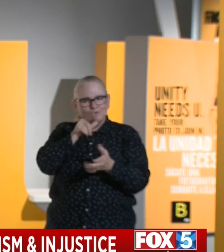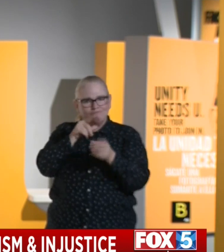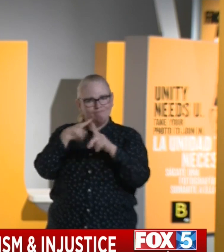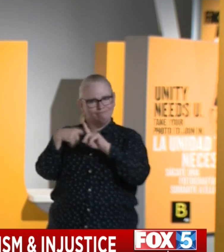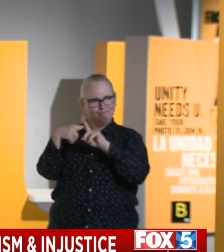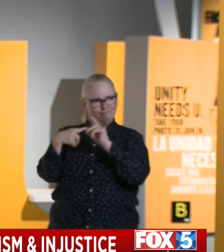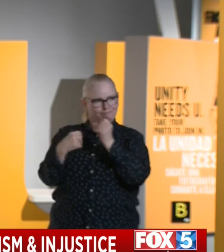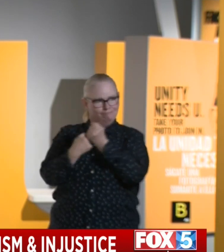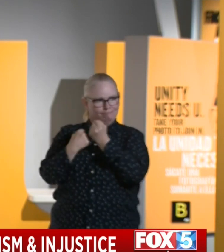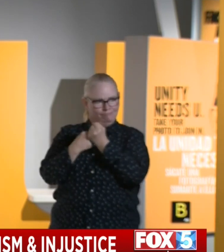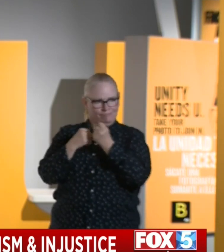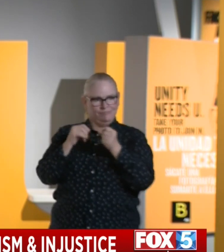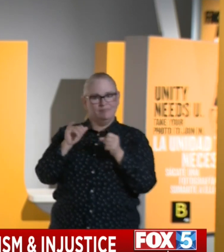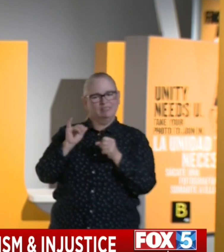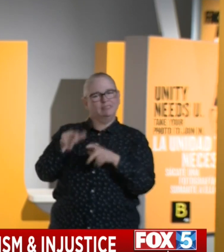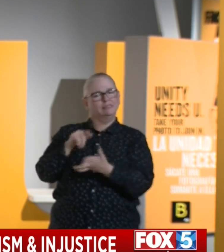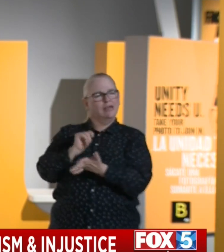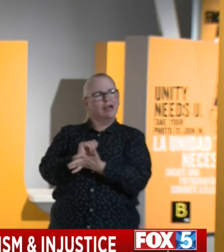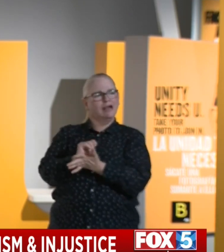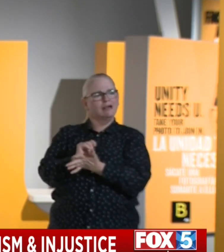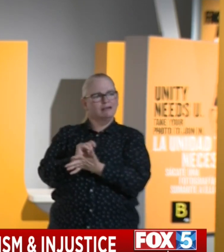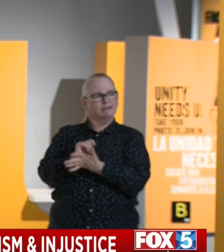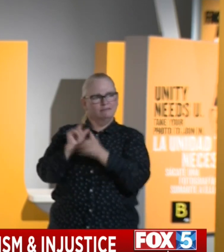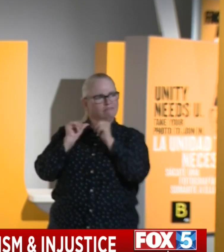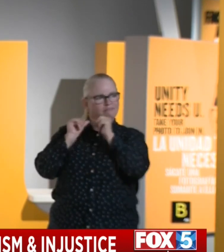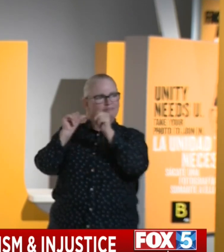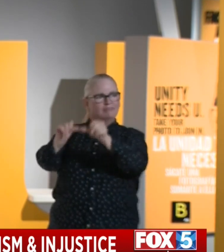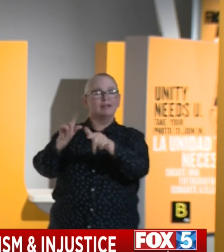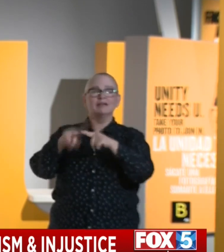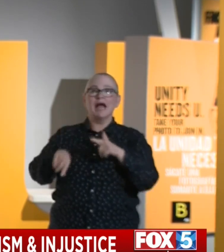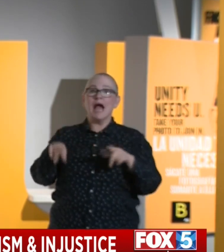moment cannot persist. We cannot be neutral neutral about that. time.